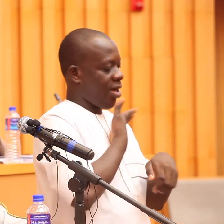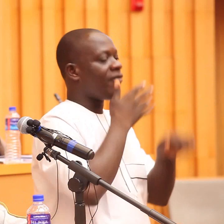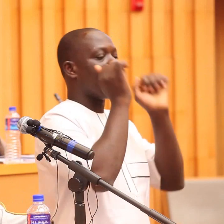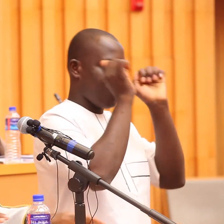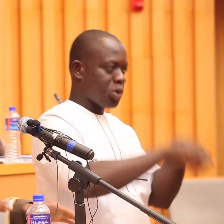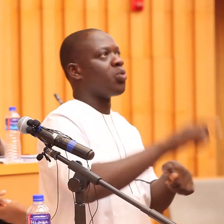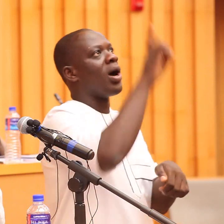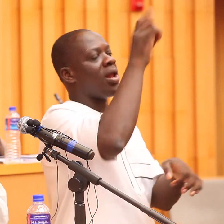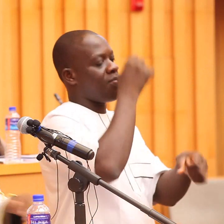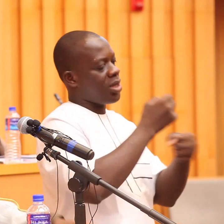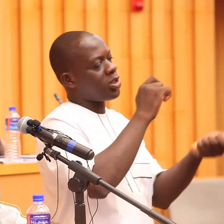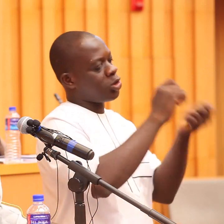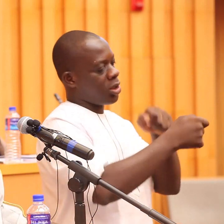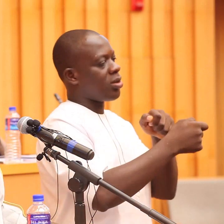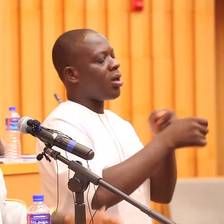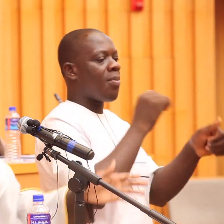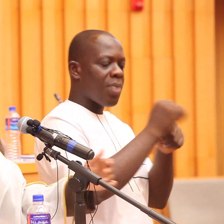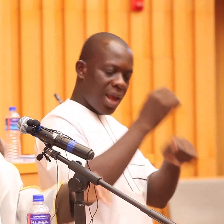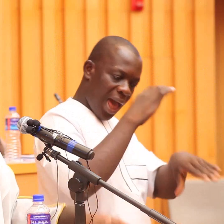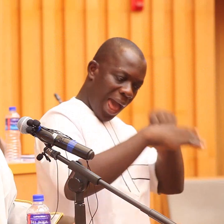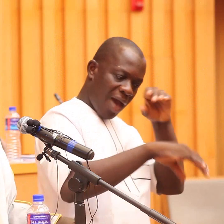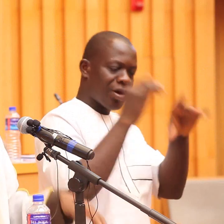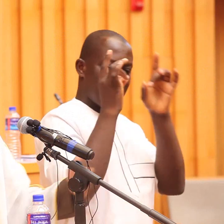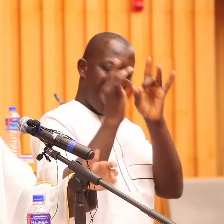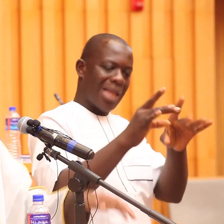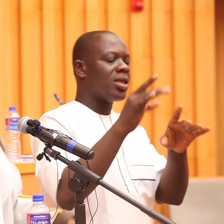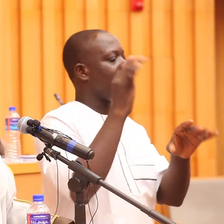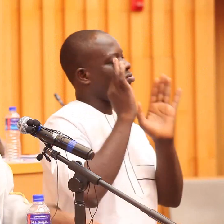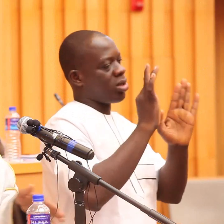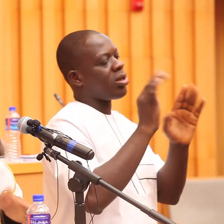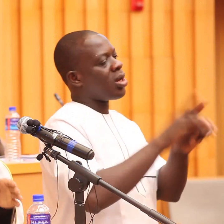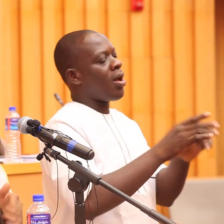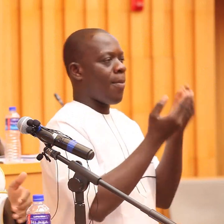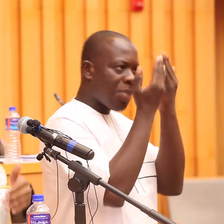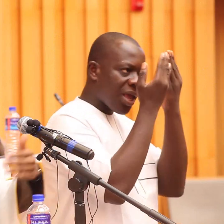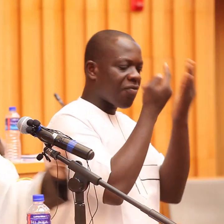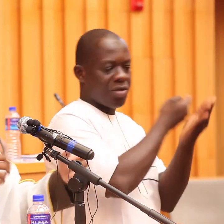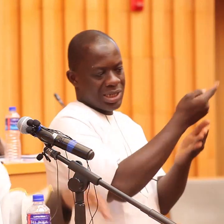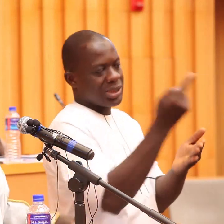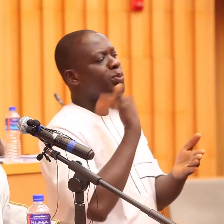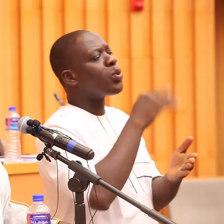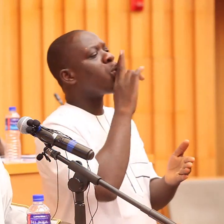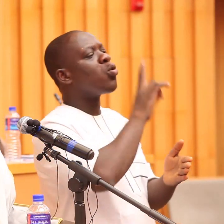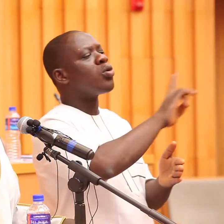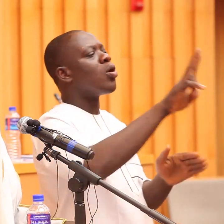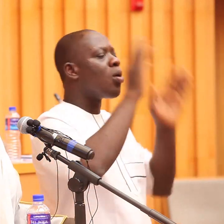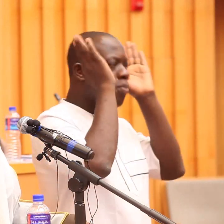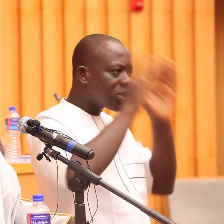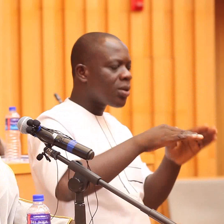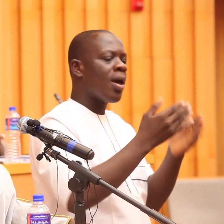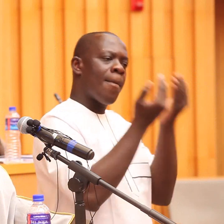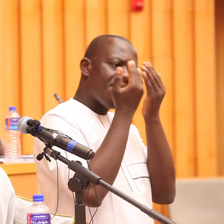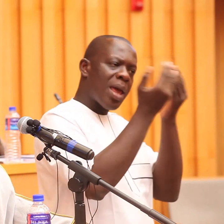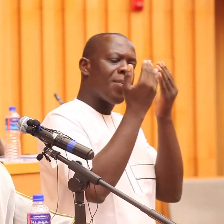let's avoid that hatred welcome them pray for them any mistake they do rectify them the brother who